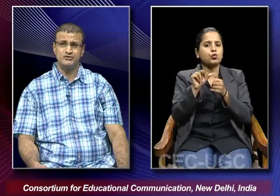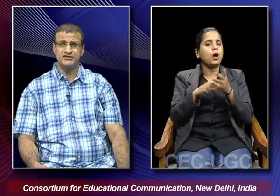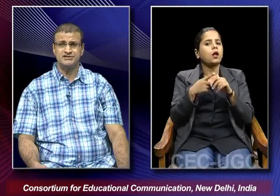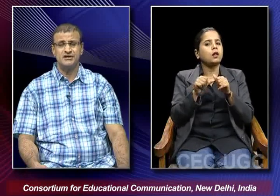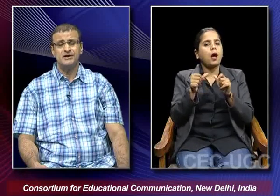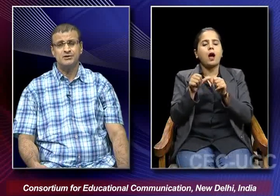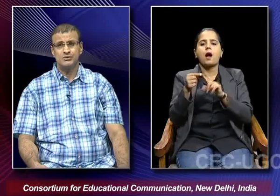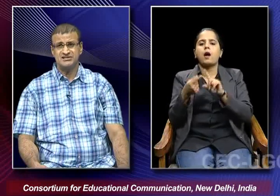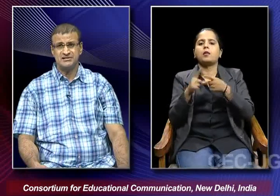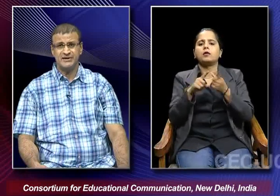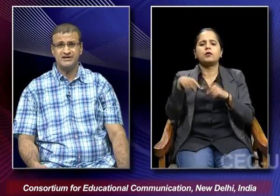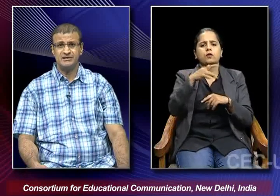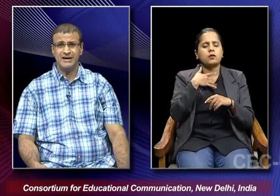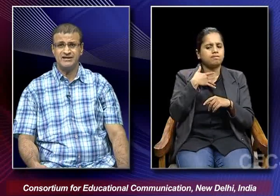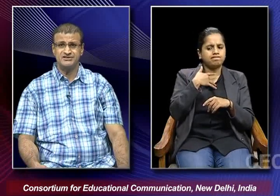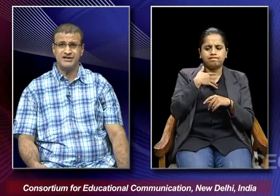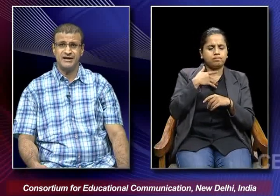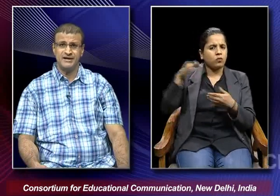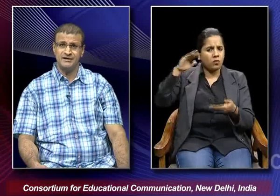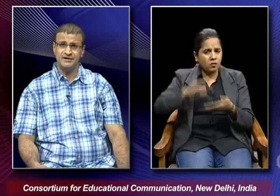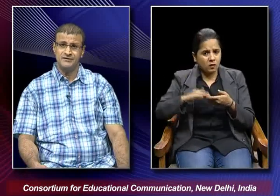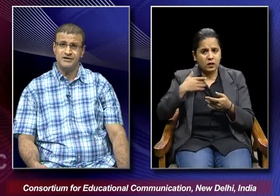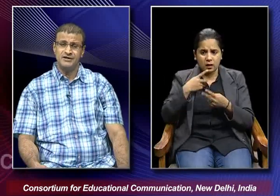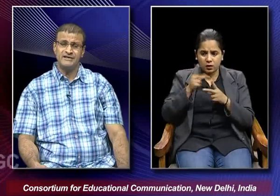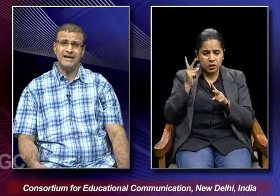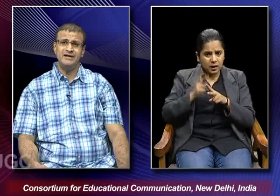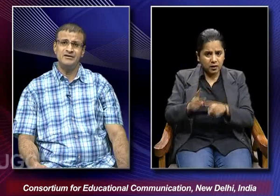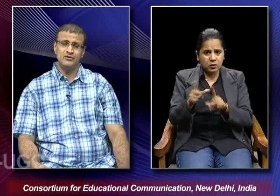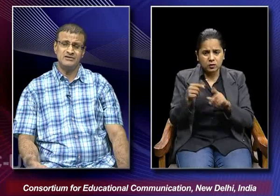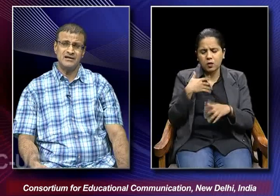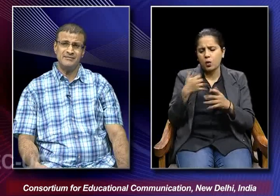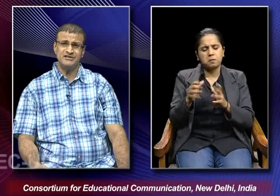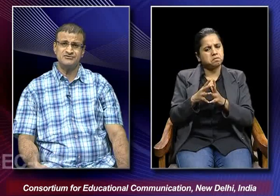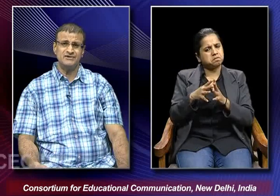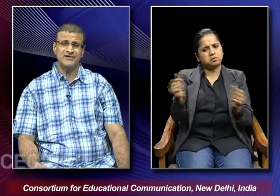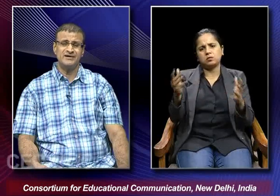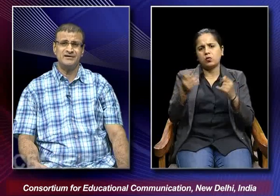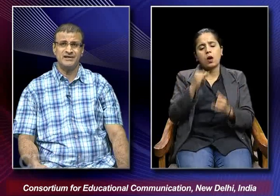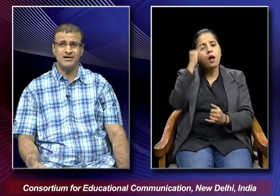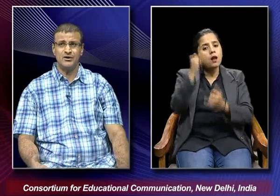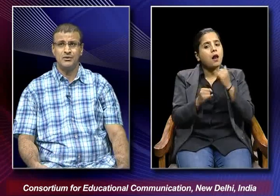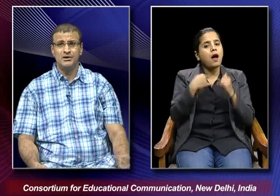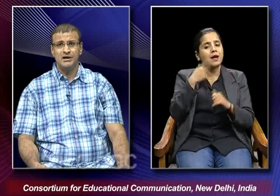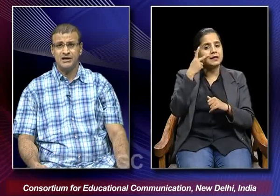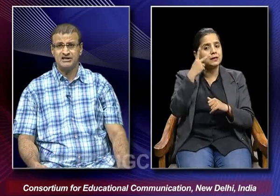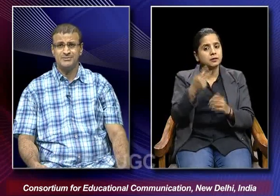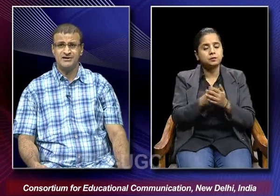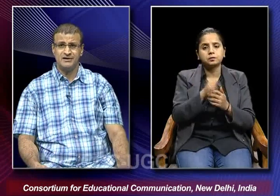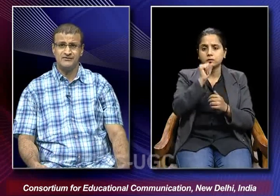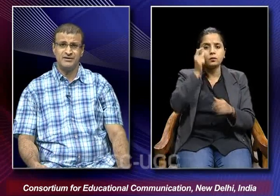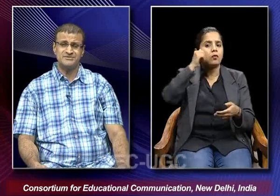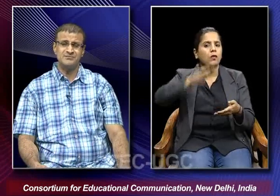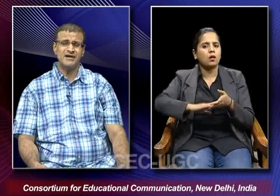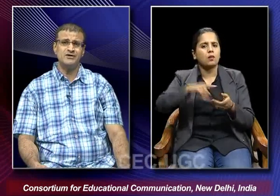refuses to consummate her marriage. And in the end or in the climax we find that how her husband